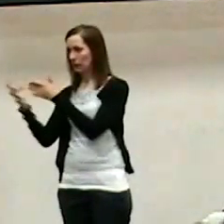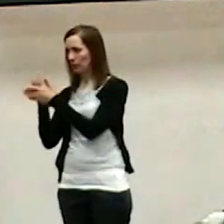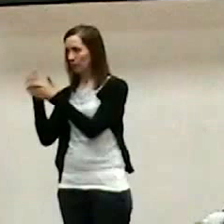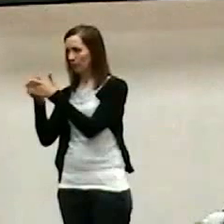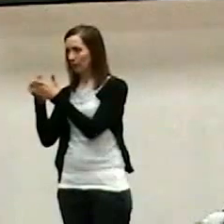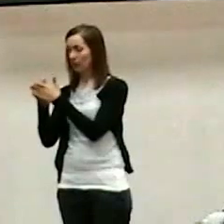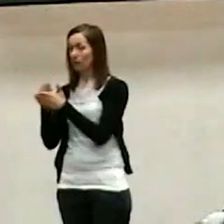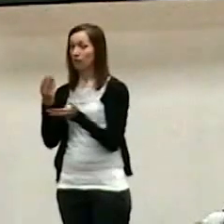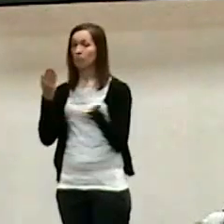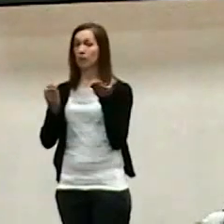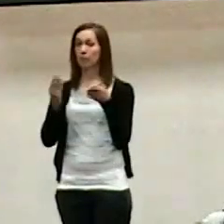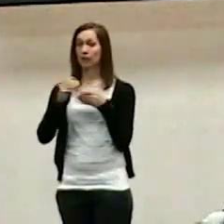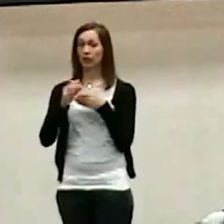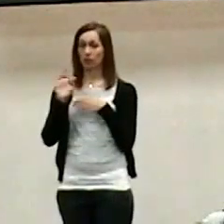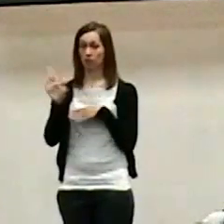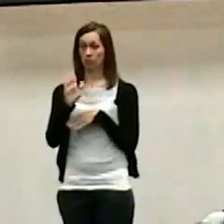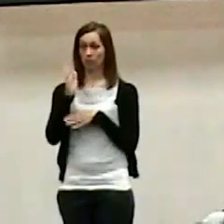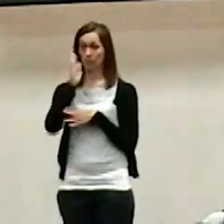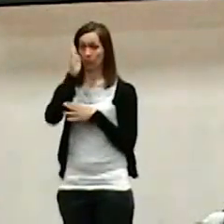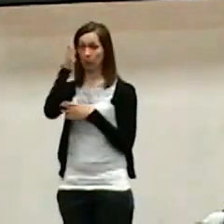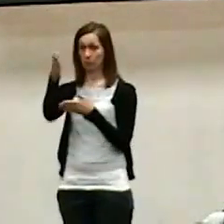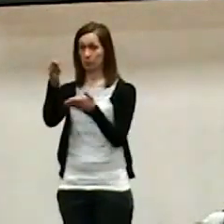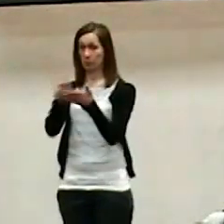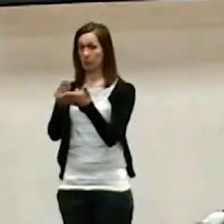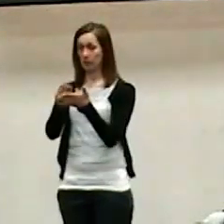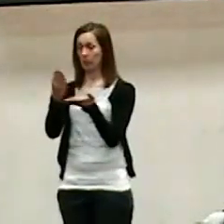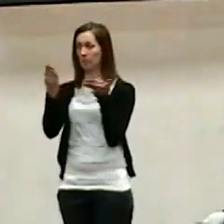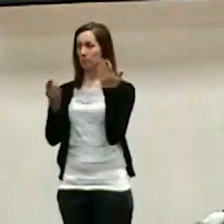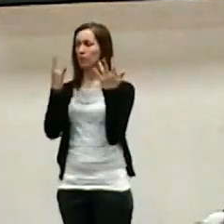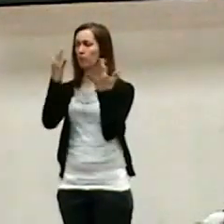where you might be waiting on a visa.